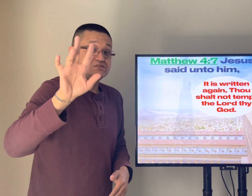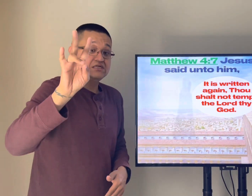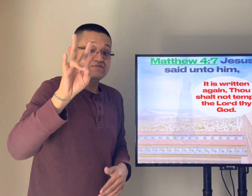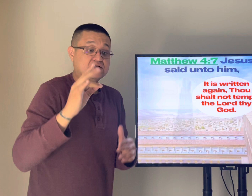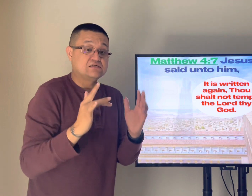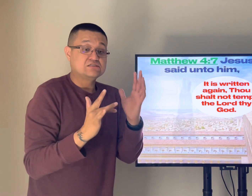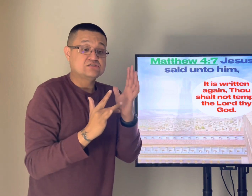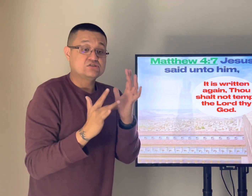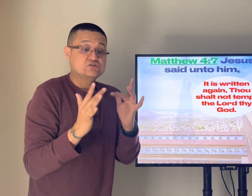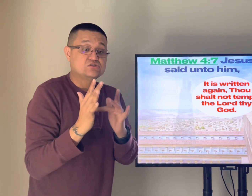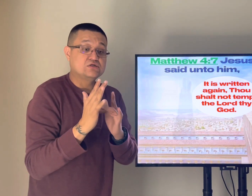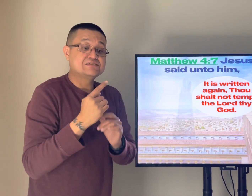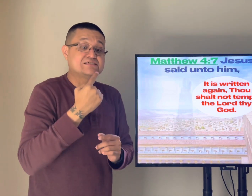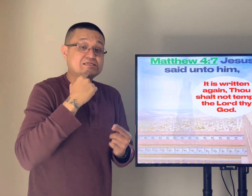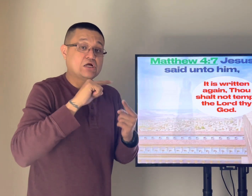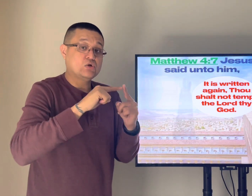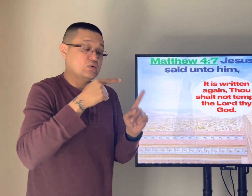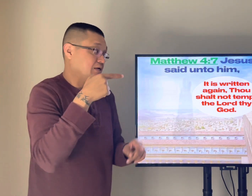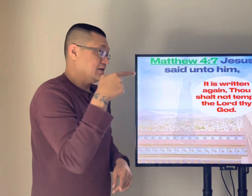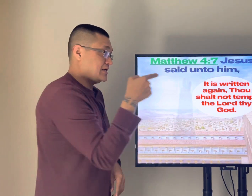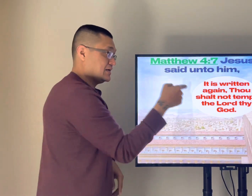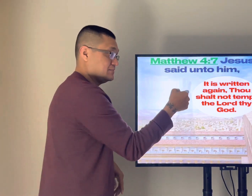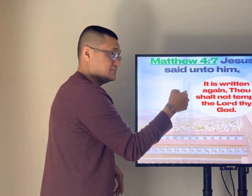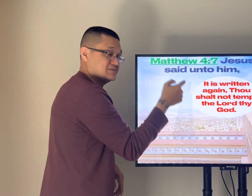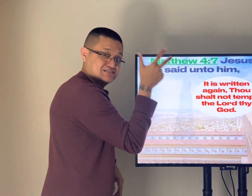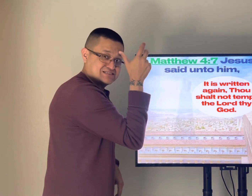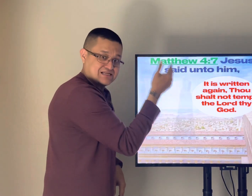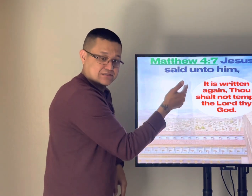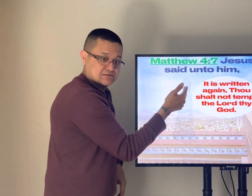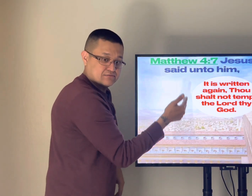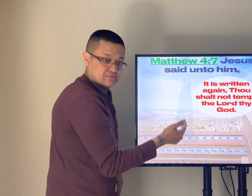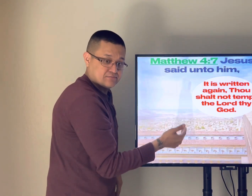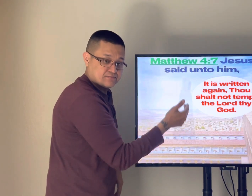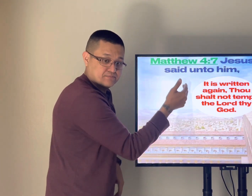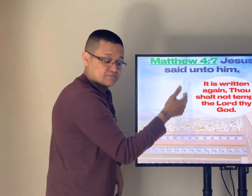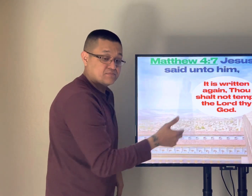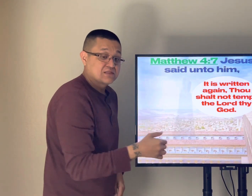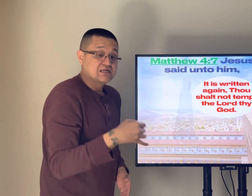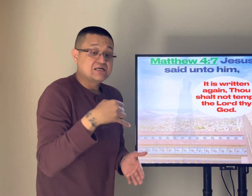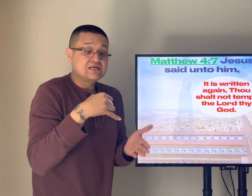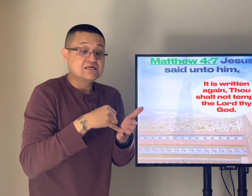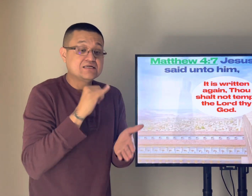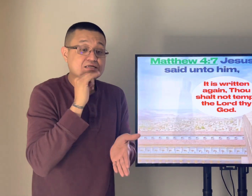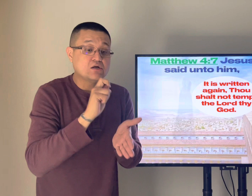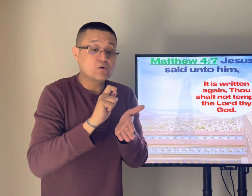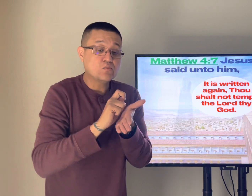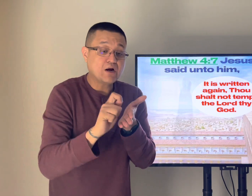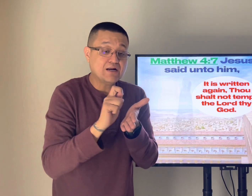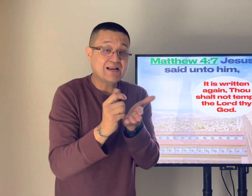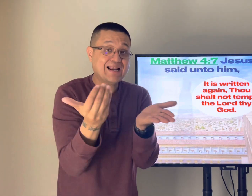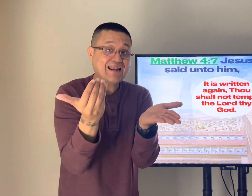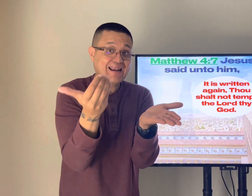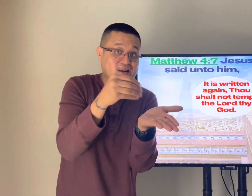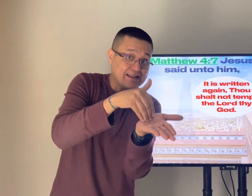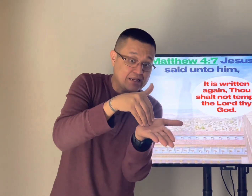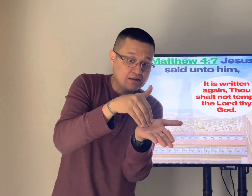matthew 4 and 7 jesus saith unto him responding to the devil says it is written